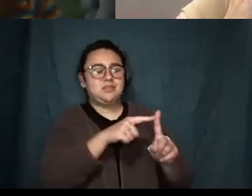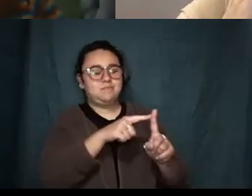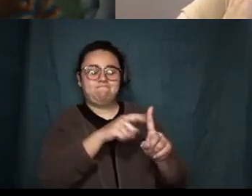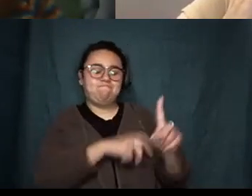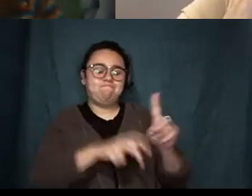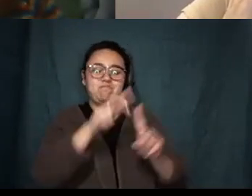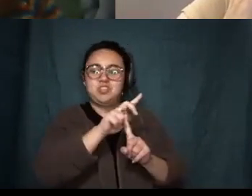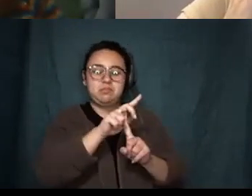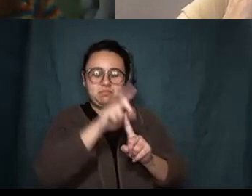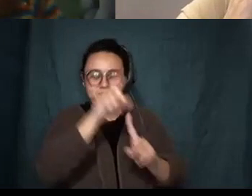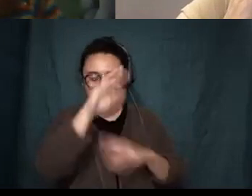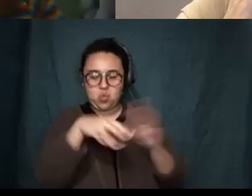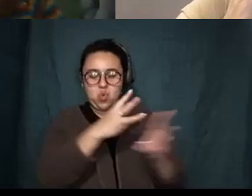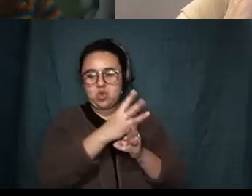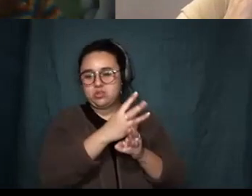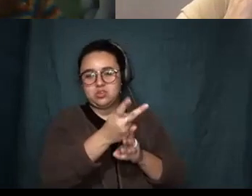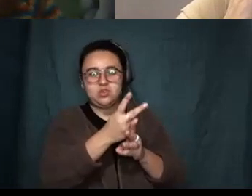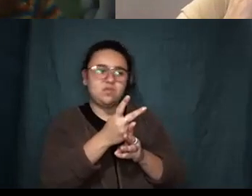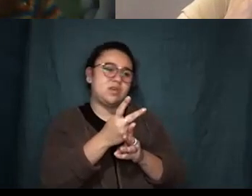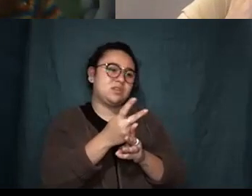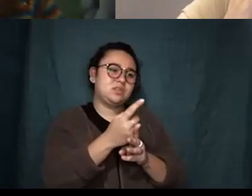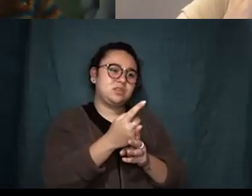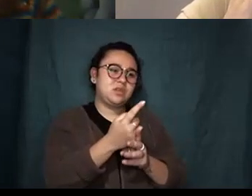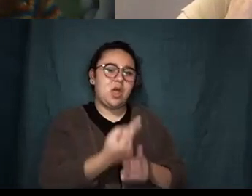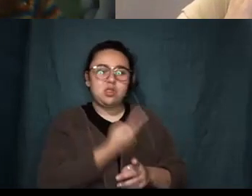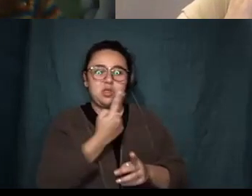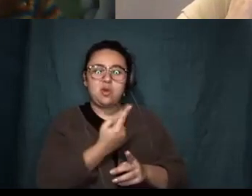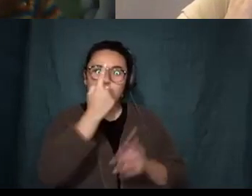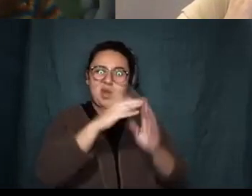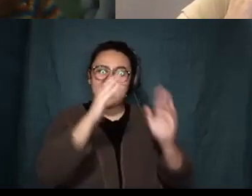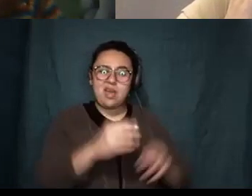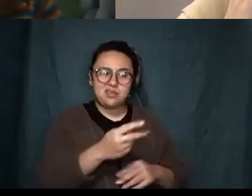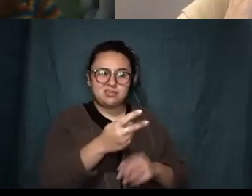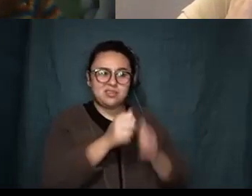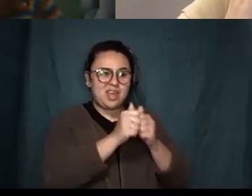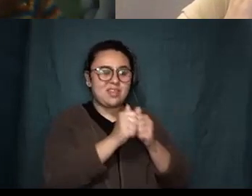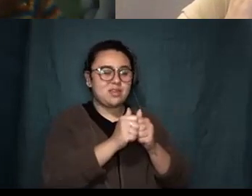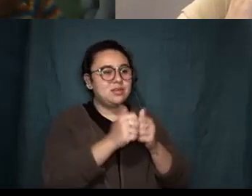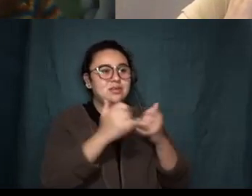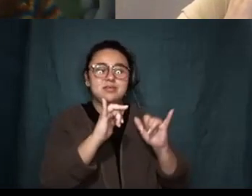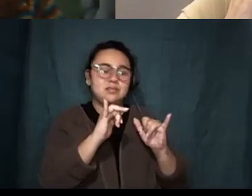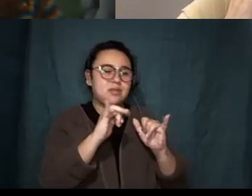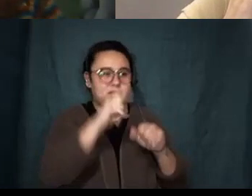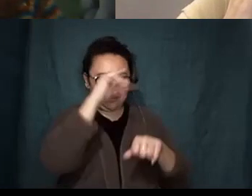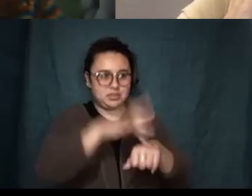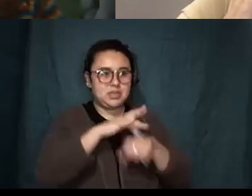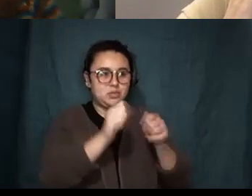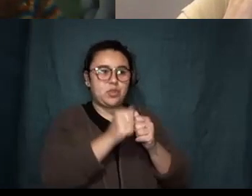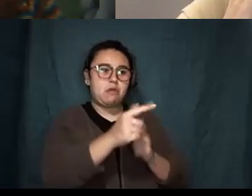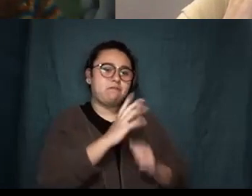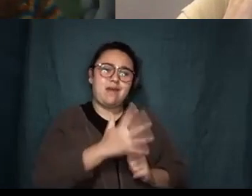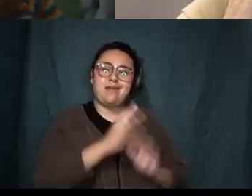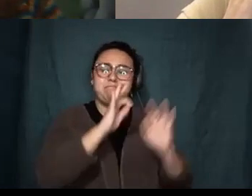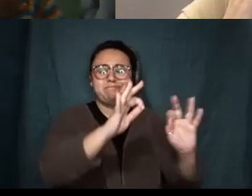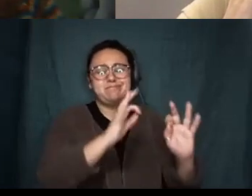alone in one um house with um and still be totally obsessed with um and then all of the